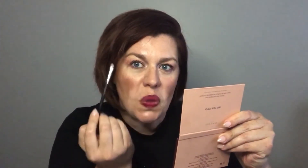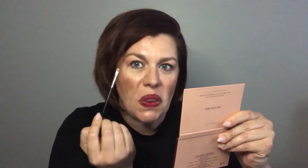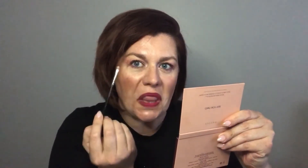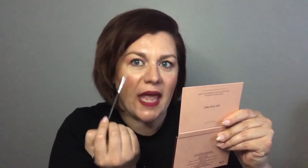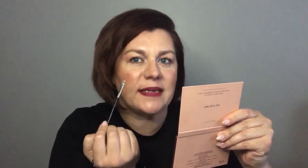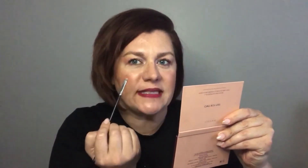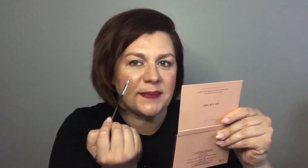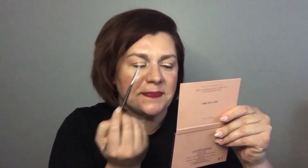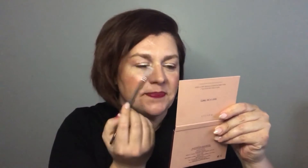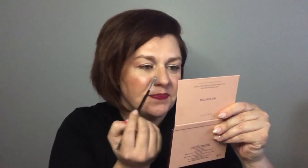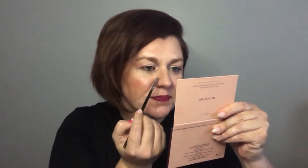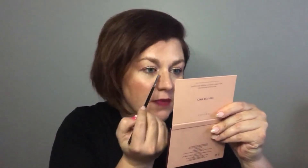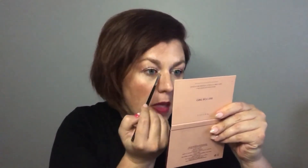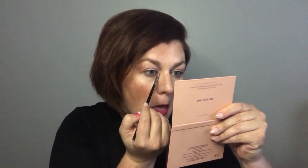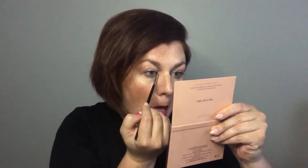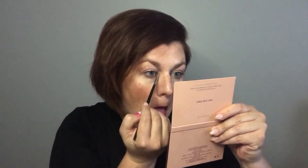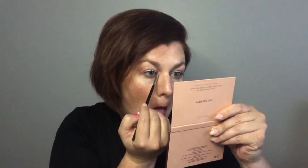mm-hmm mm-hmm